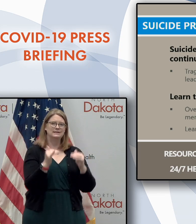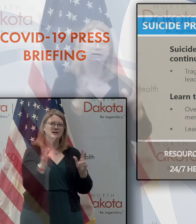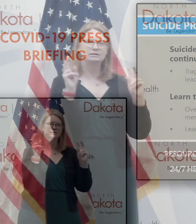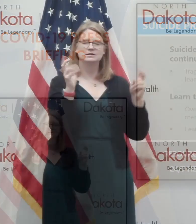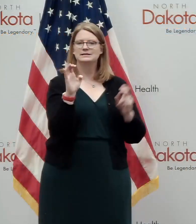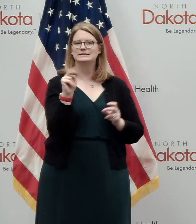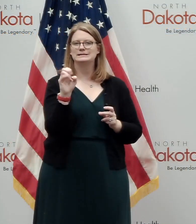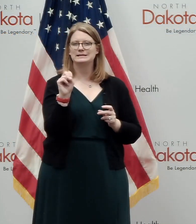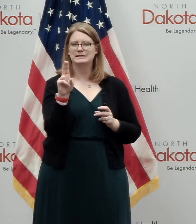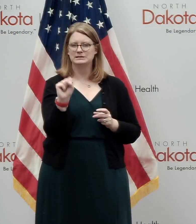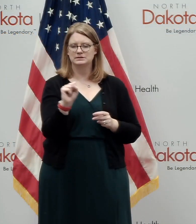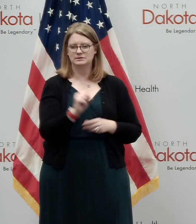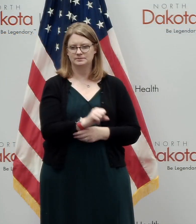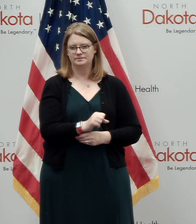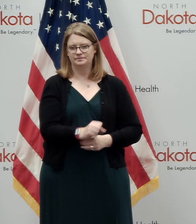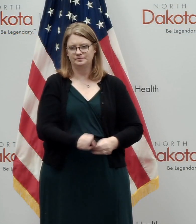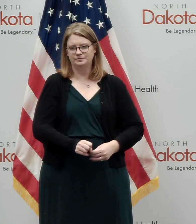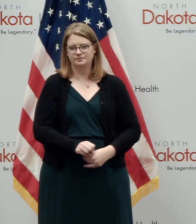census update.